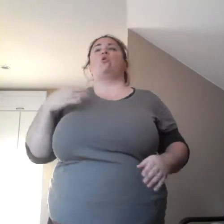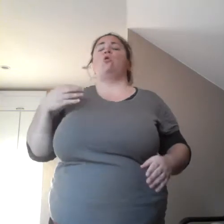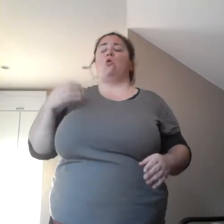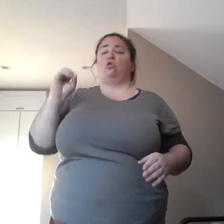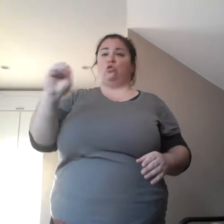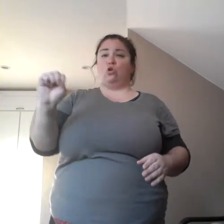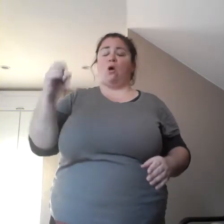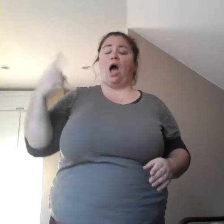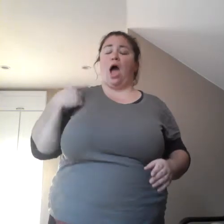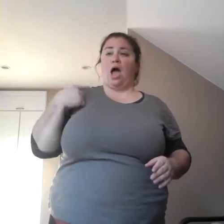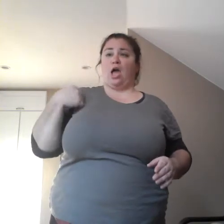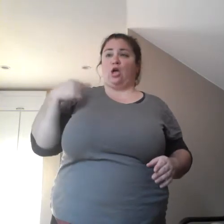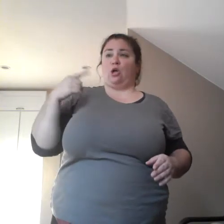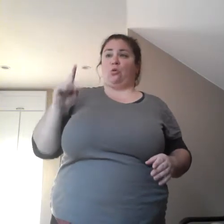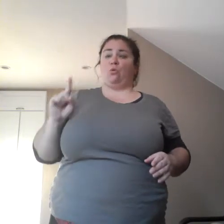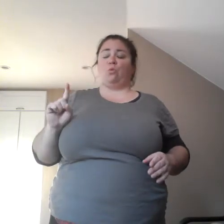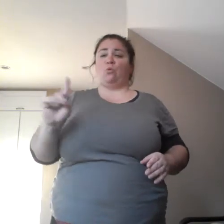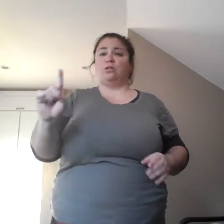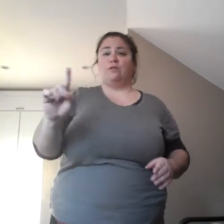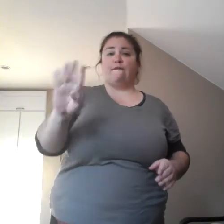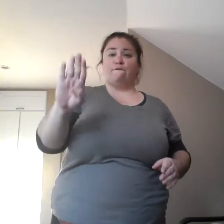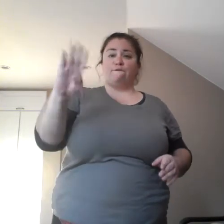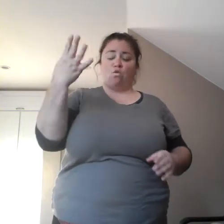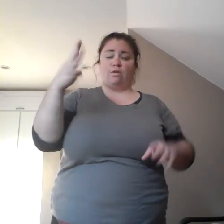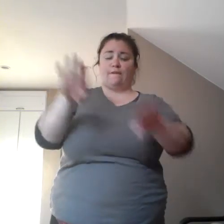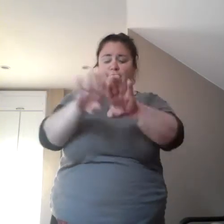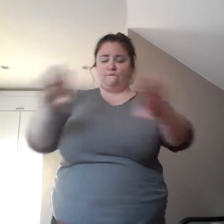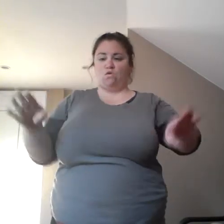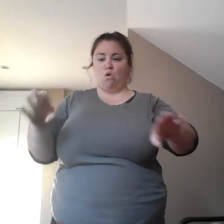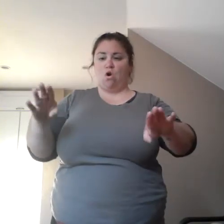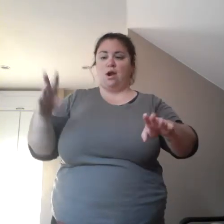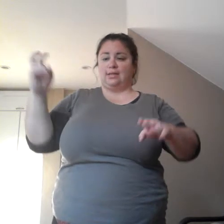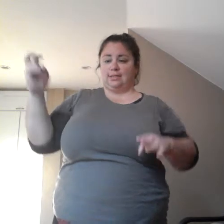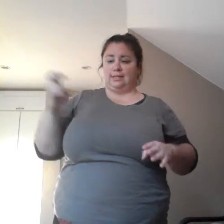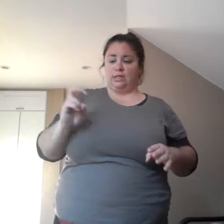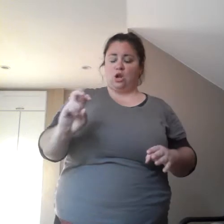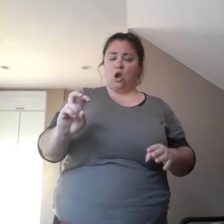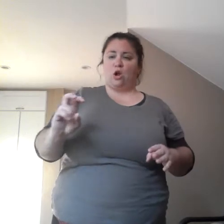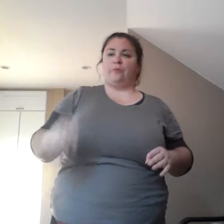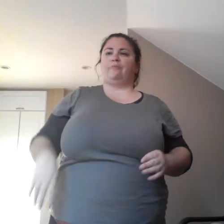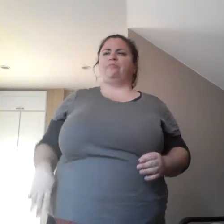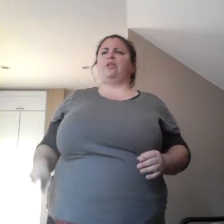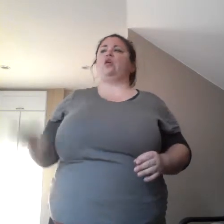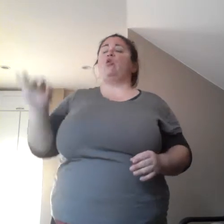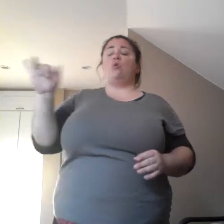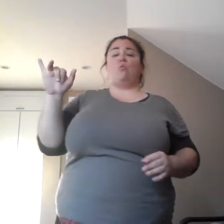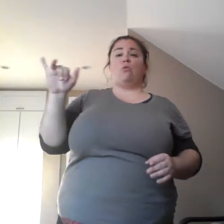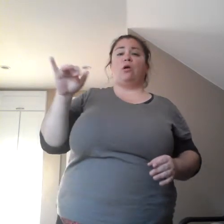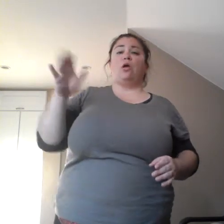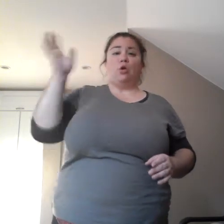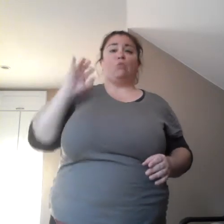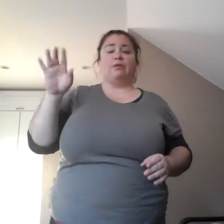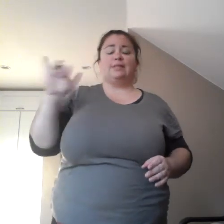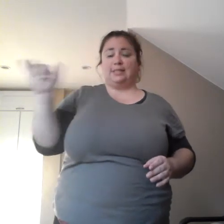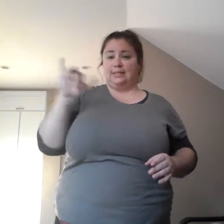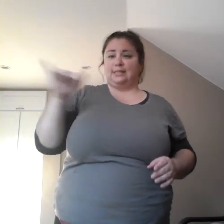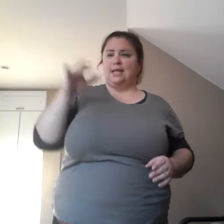the same one that that guy was talking. And, I open the door, and as I open the door,